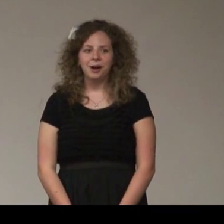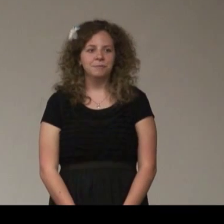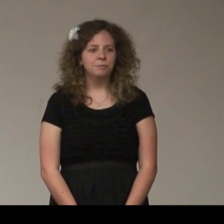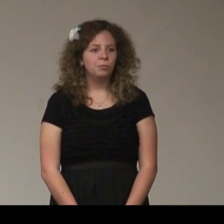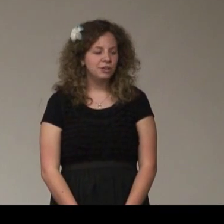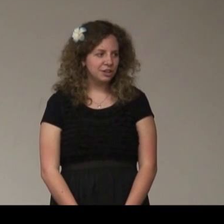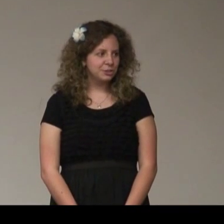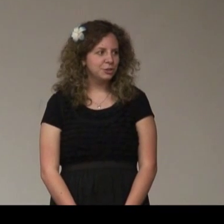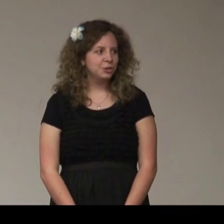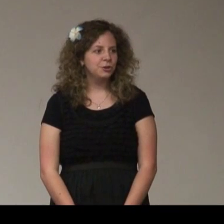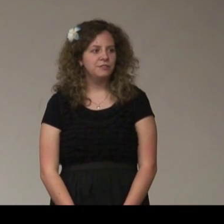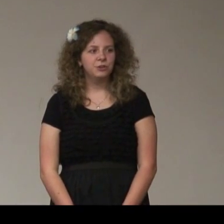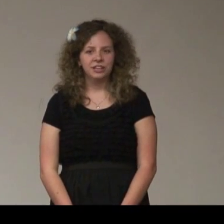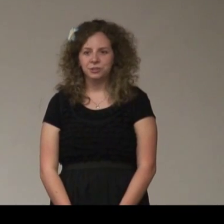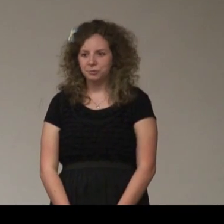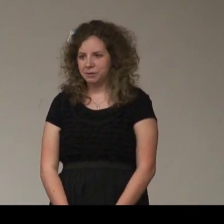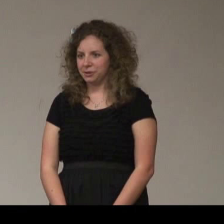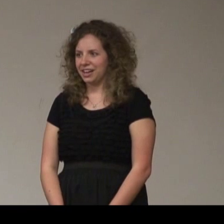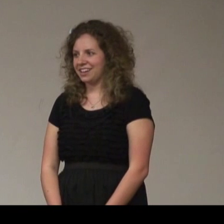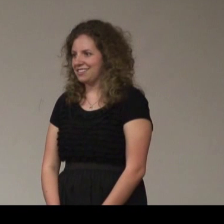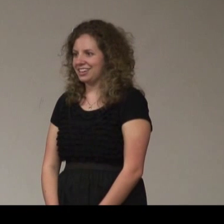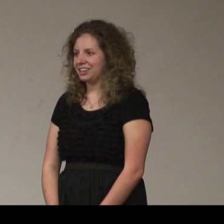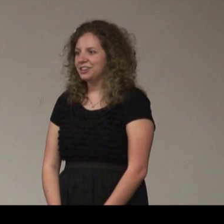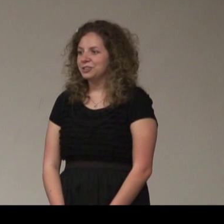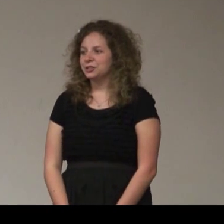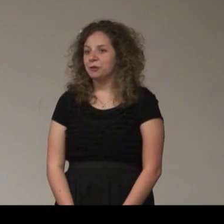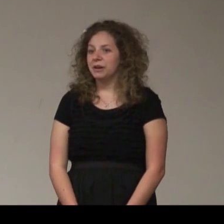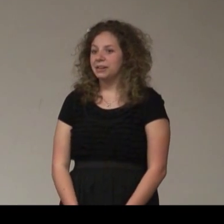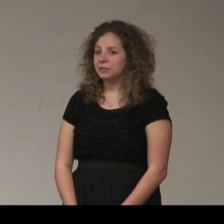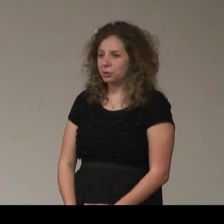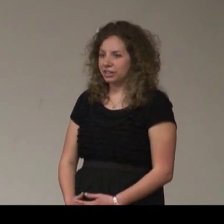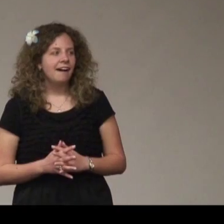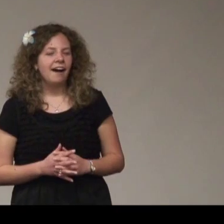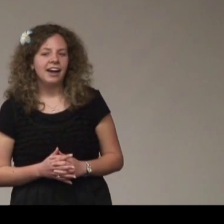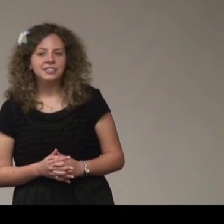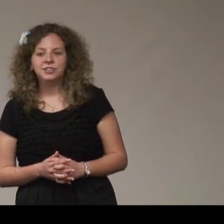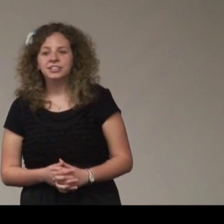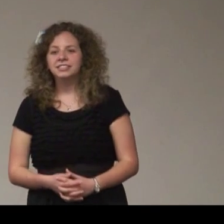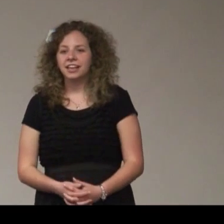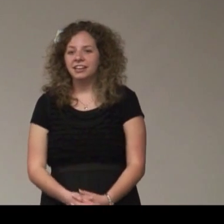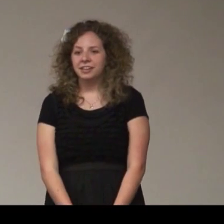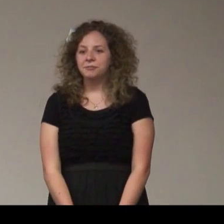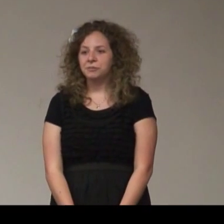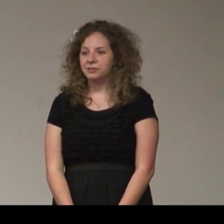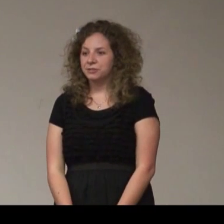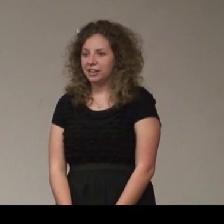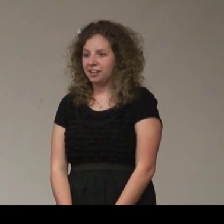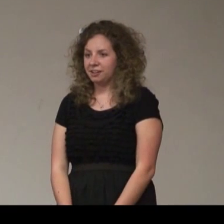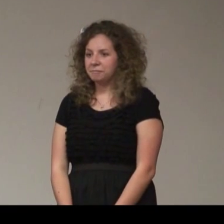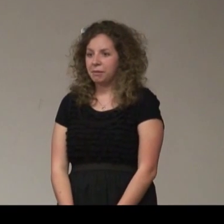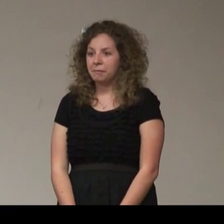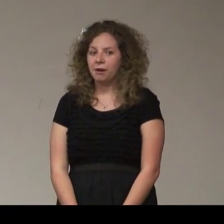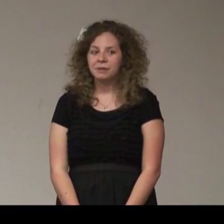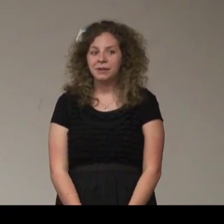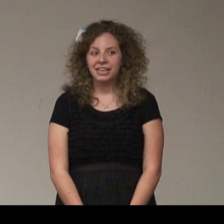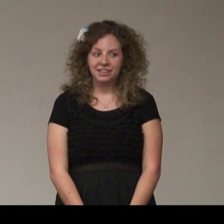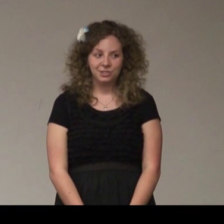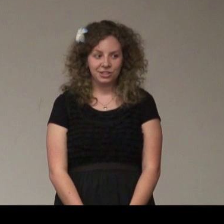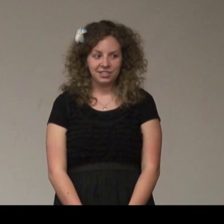what you guys knew, if you guys knew people, that kind of thing. So my name is Courtney. I started signing when I was very young. My mom and my aunt took a